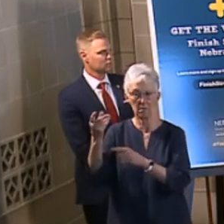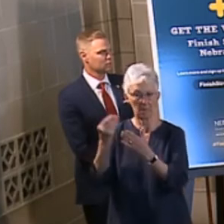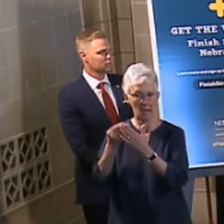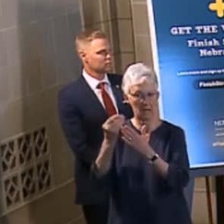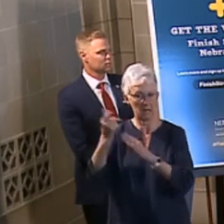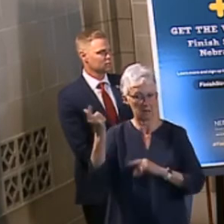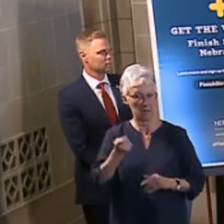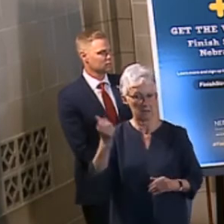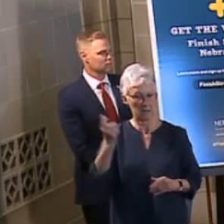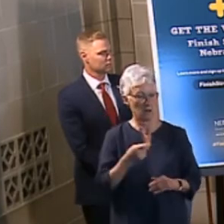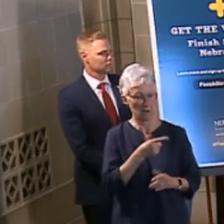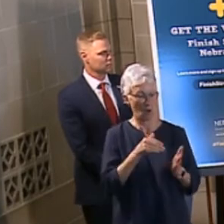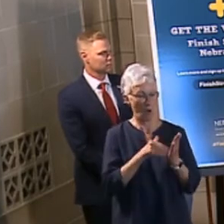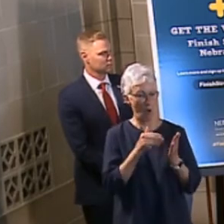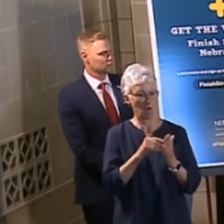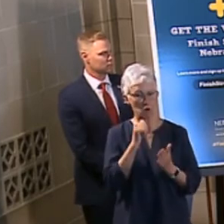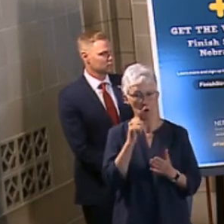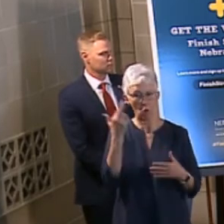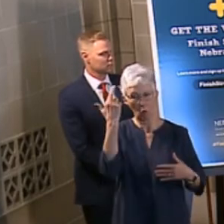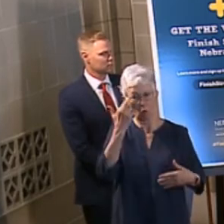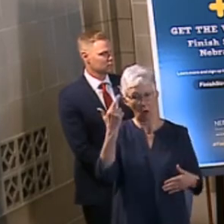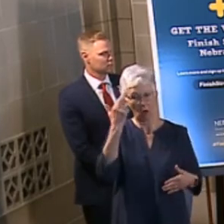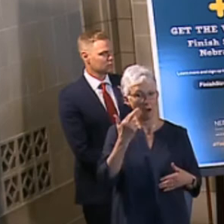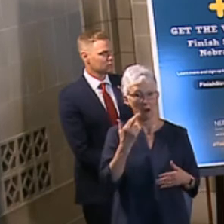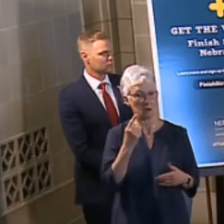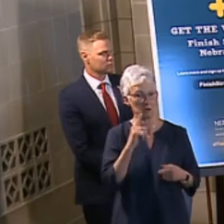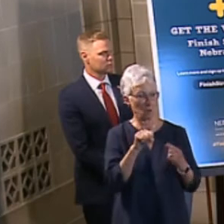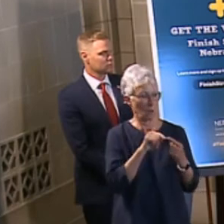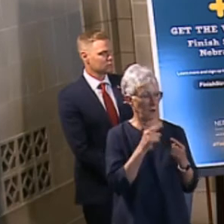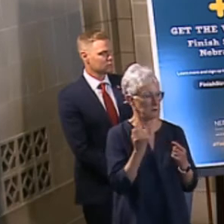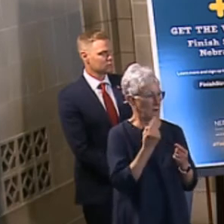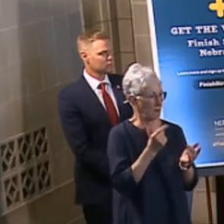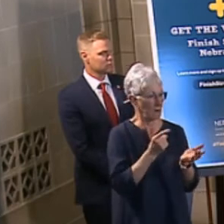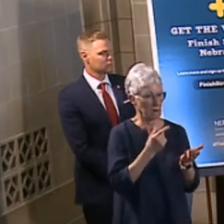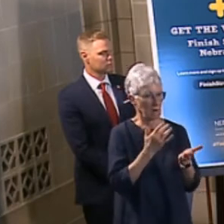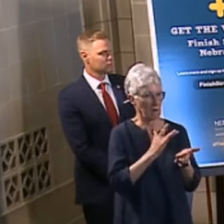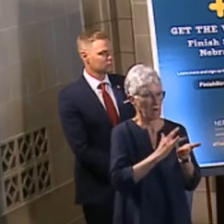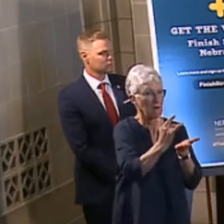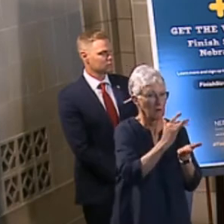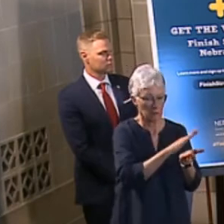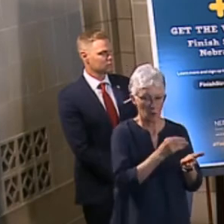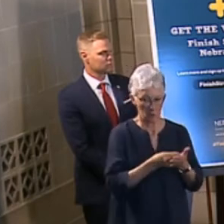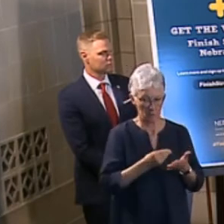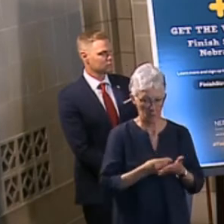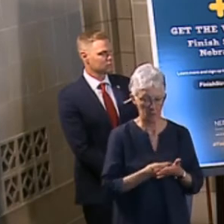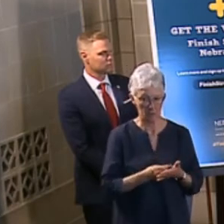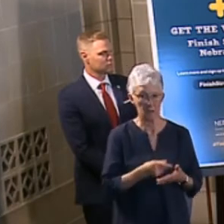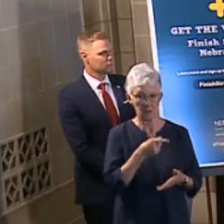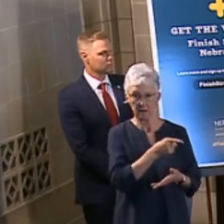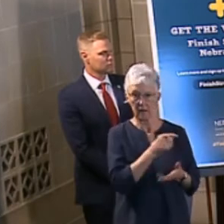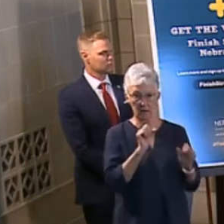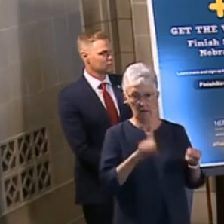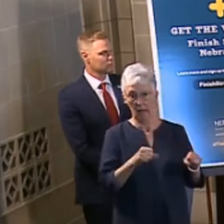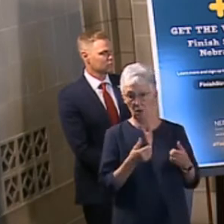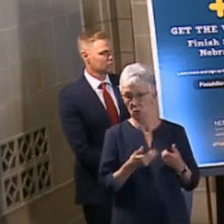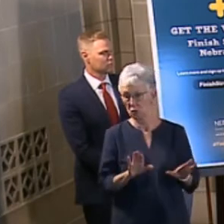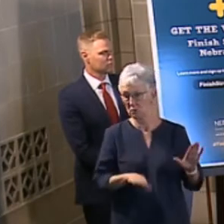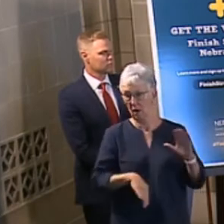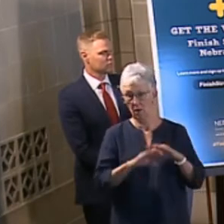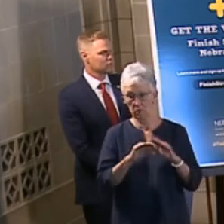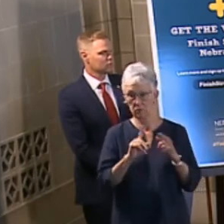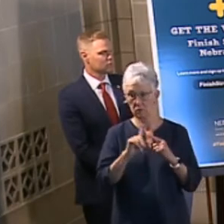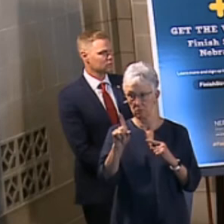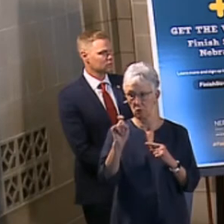it's happening to them. One out of five older adults experience financial exploitation with the average victim losing $120